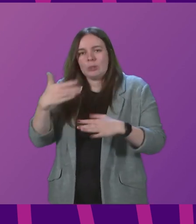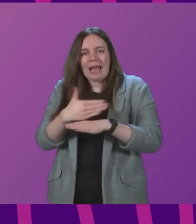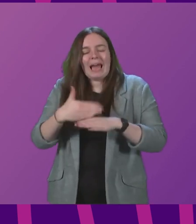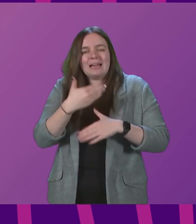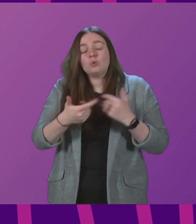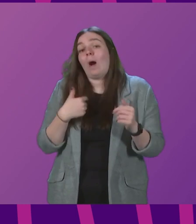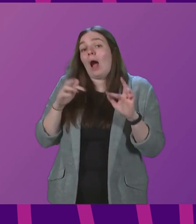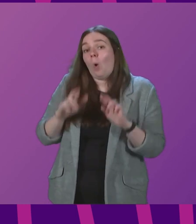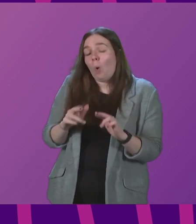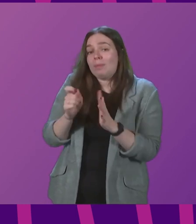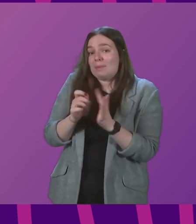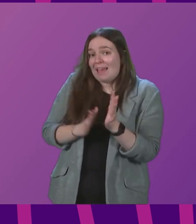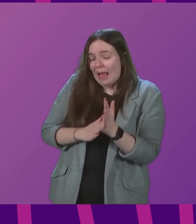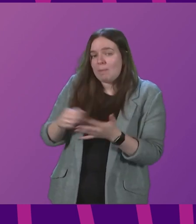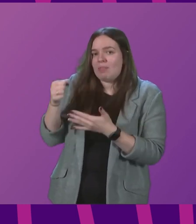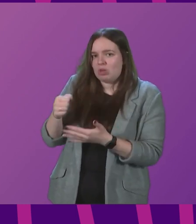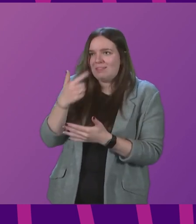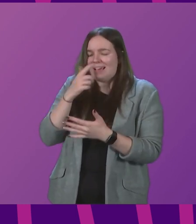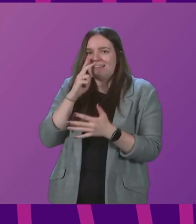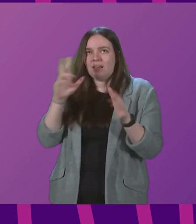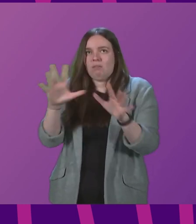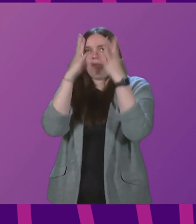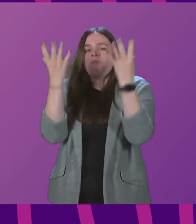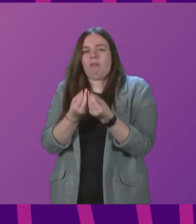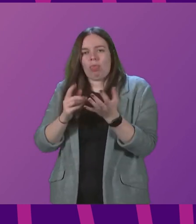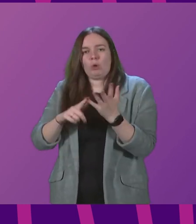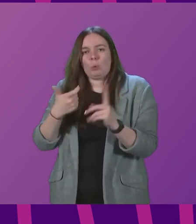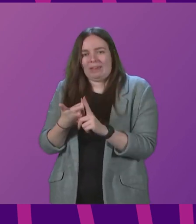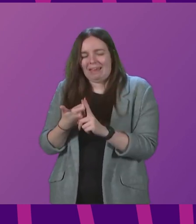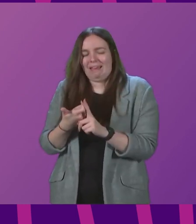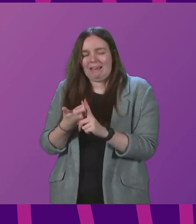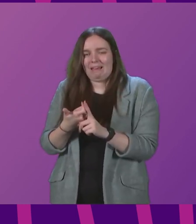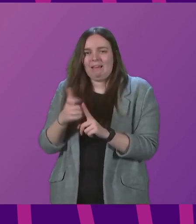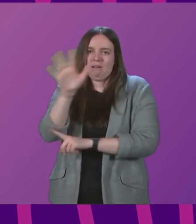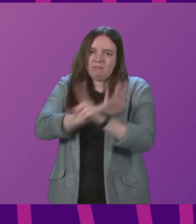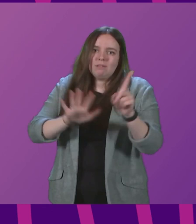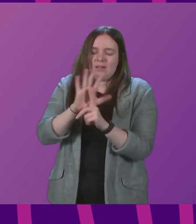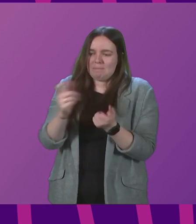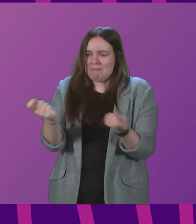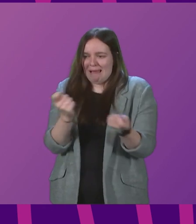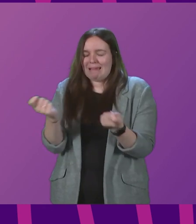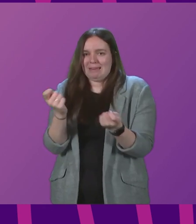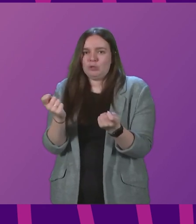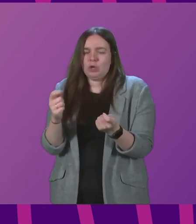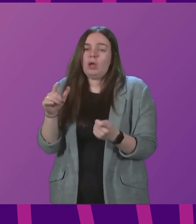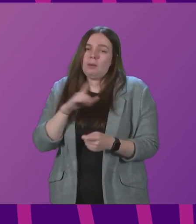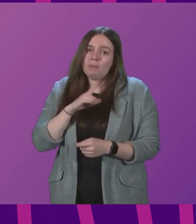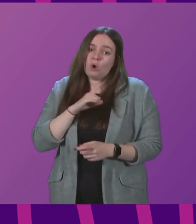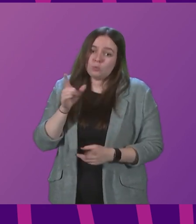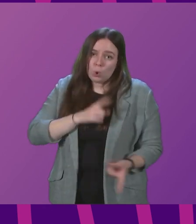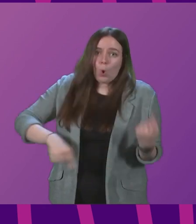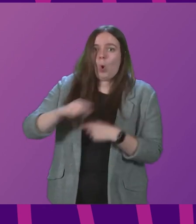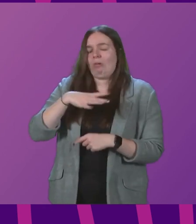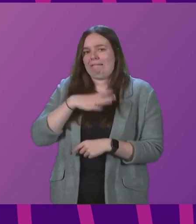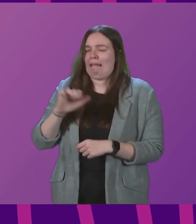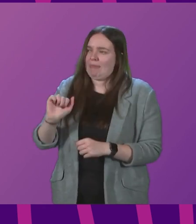see the Prime Minister, the Chancellor, the entirety of the UK government treat this challenge with the seriousness it merits, because frankly, all of us need